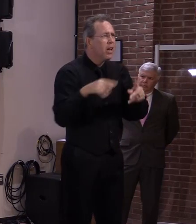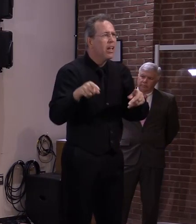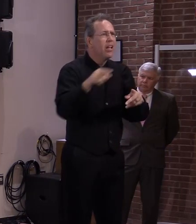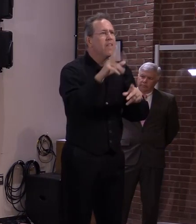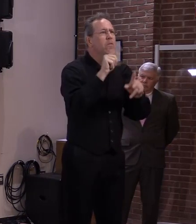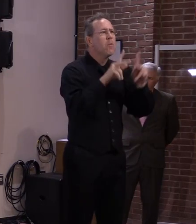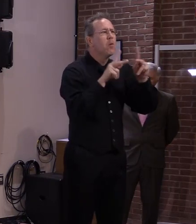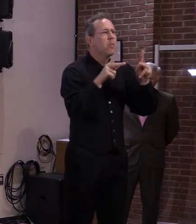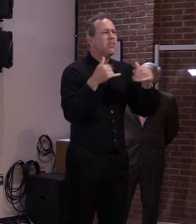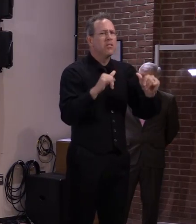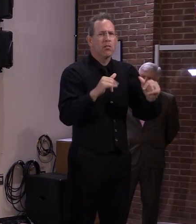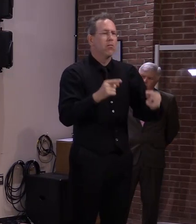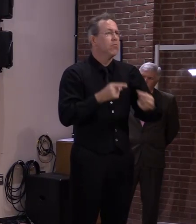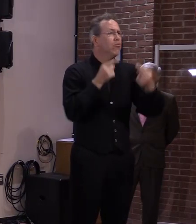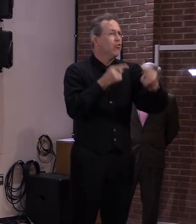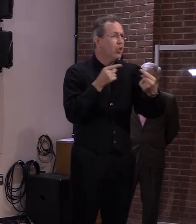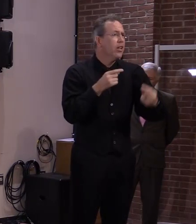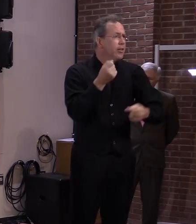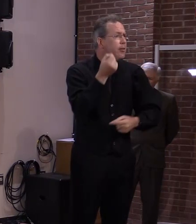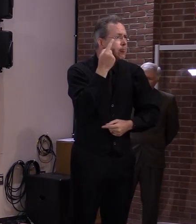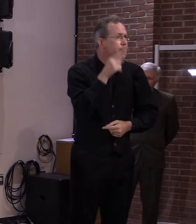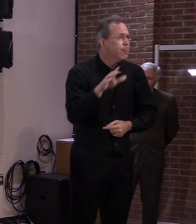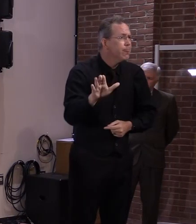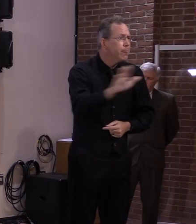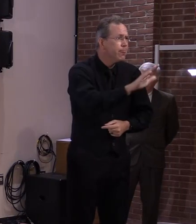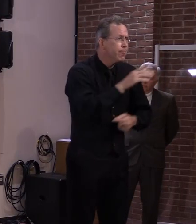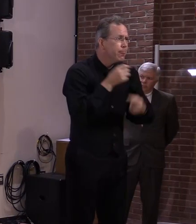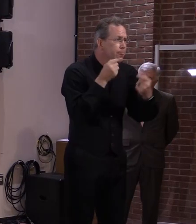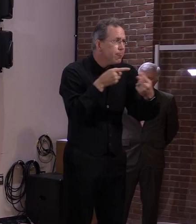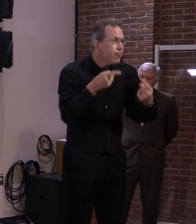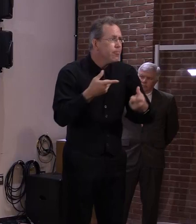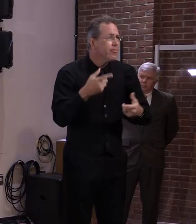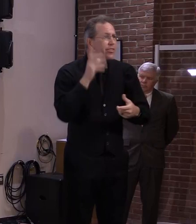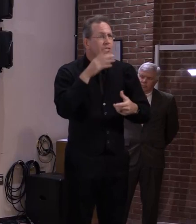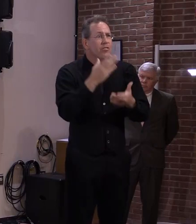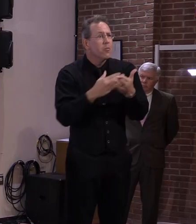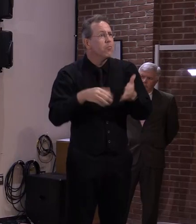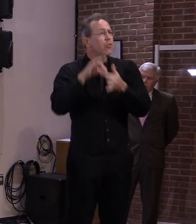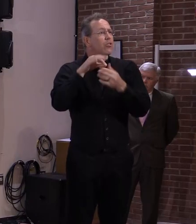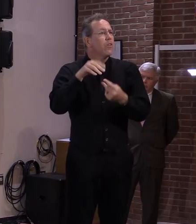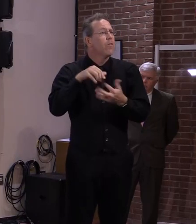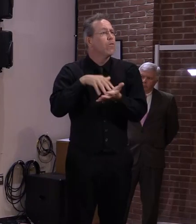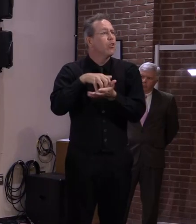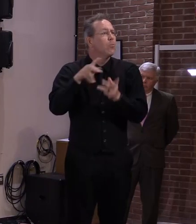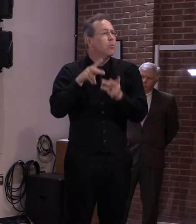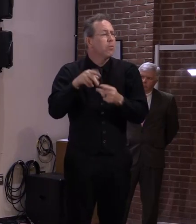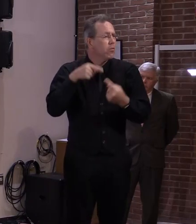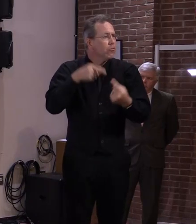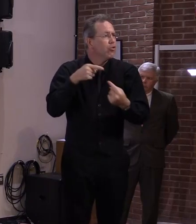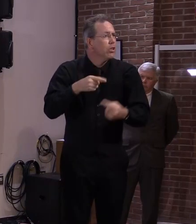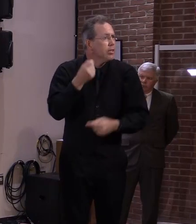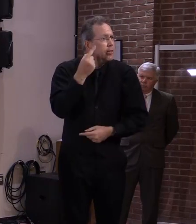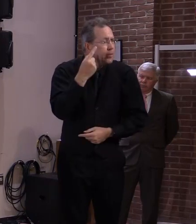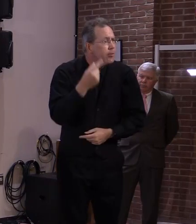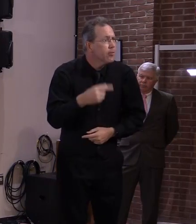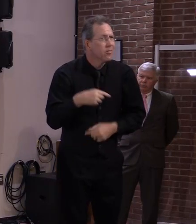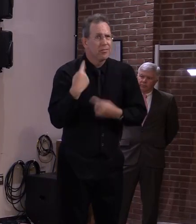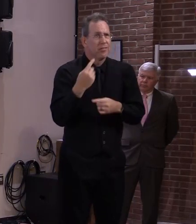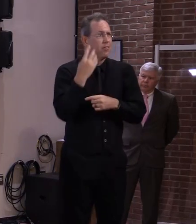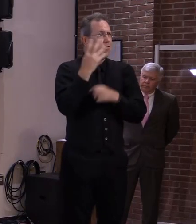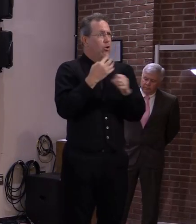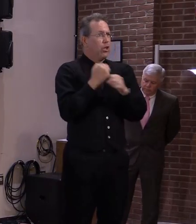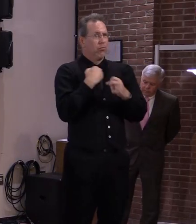vulnerable has been one of the top priorities of my administration. Over the last four years as we enter the recovery